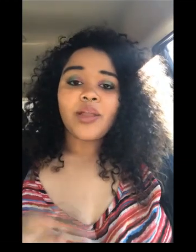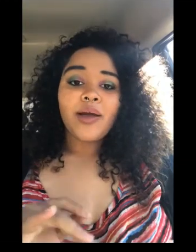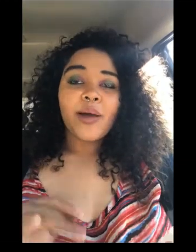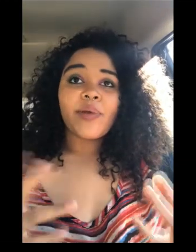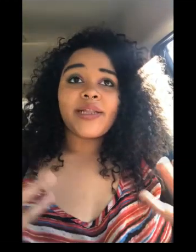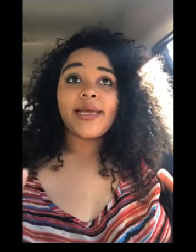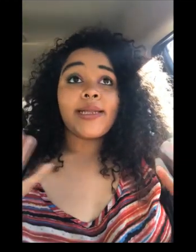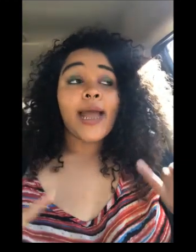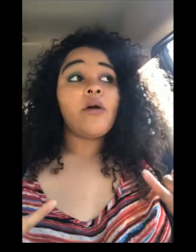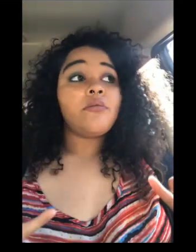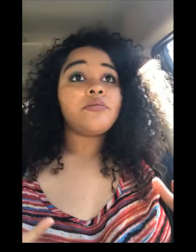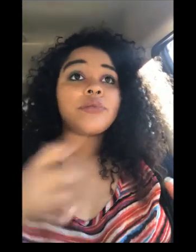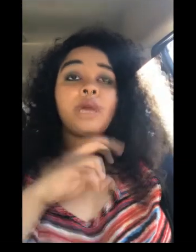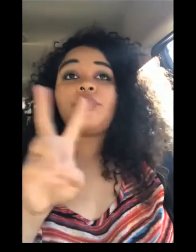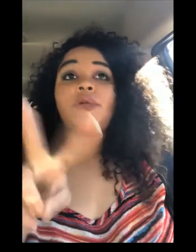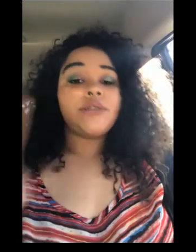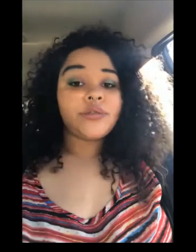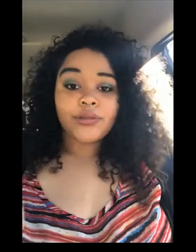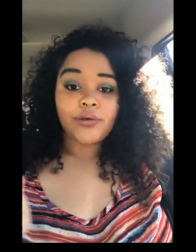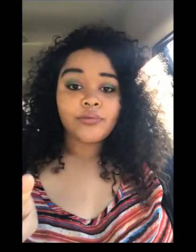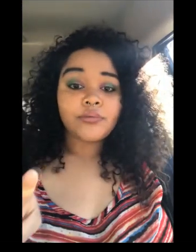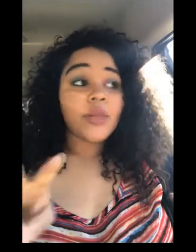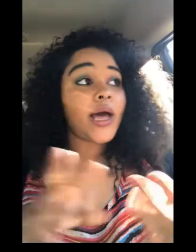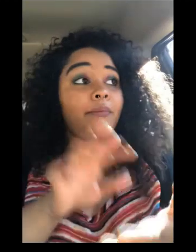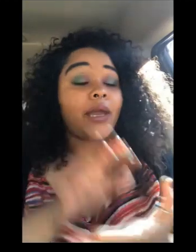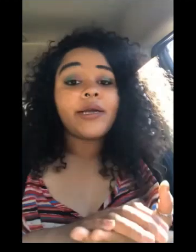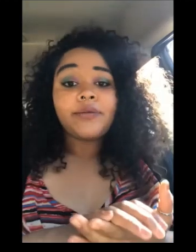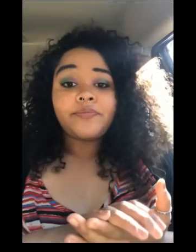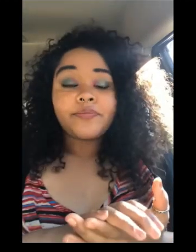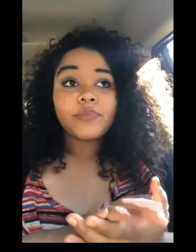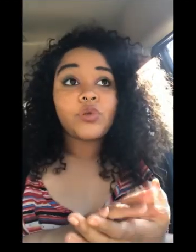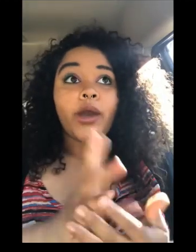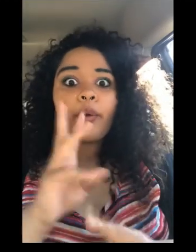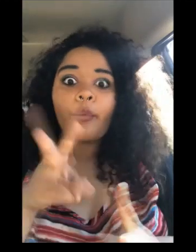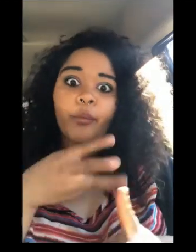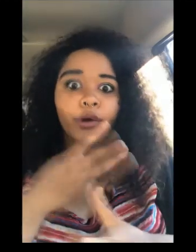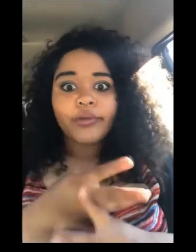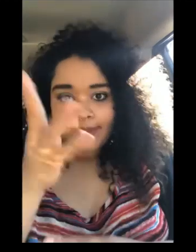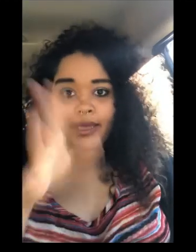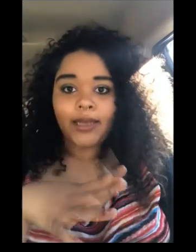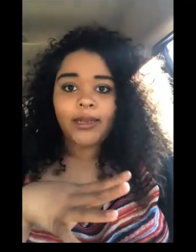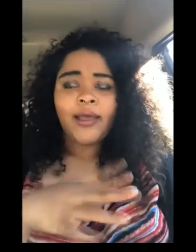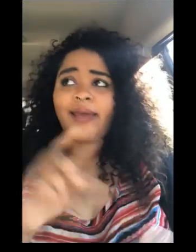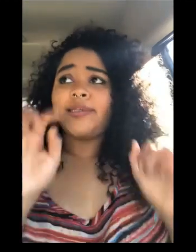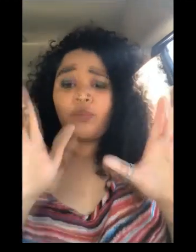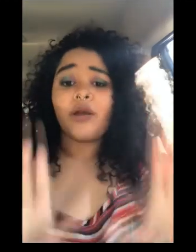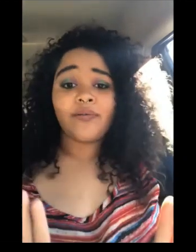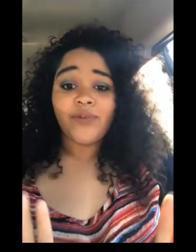but like now i'm 22 years old i'm married to a worldly man and he's wonderful